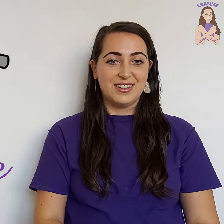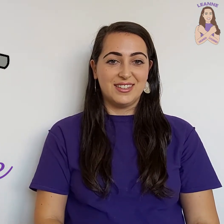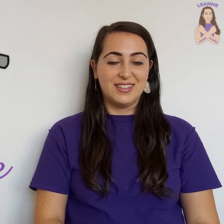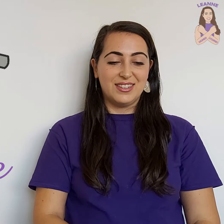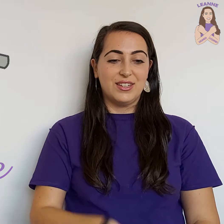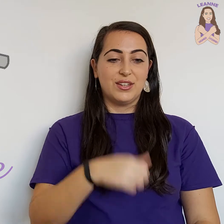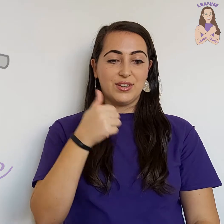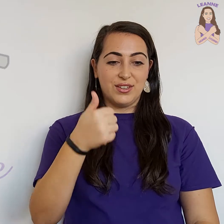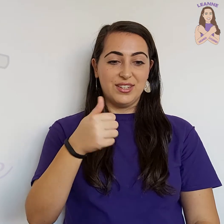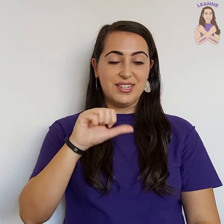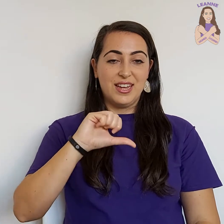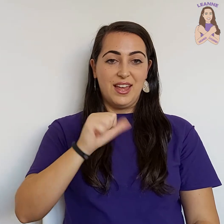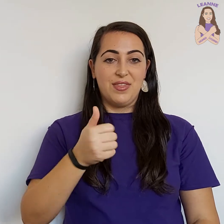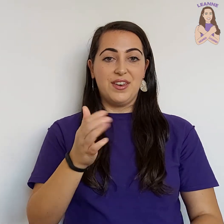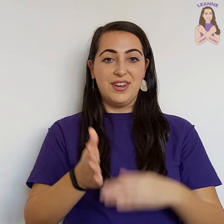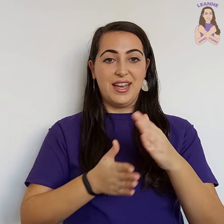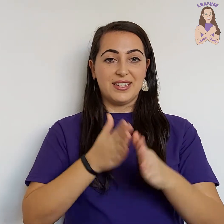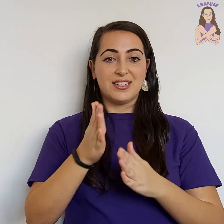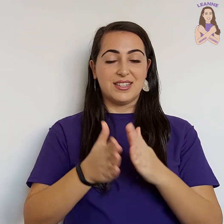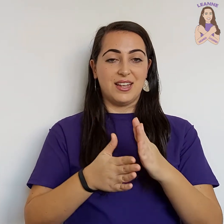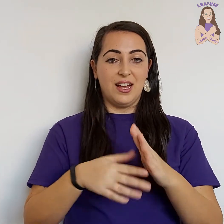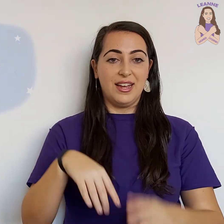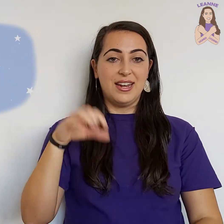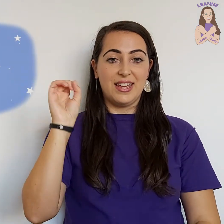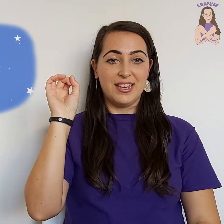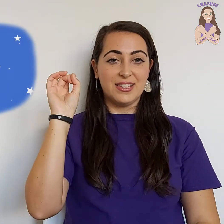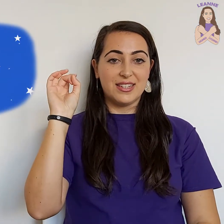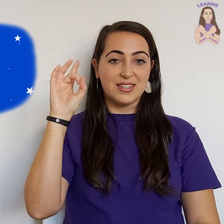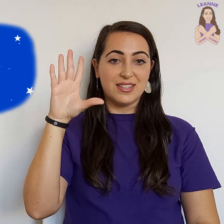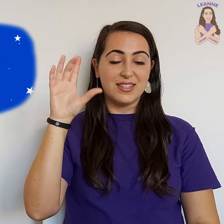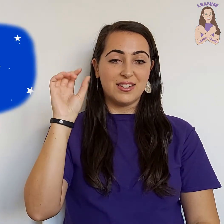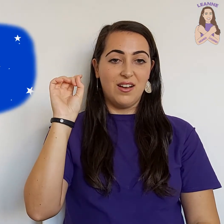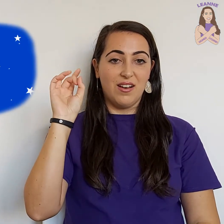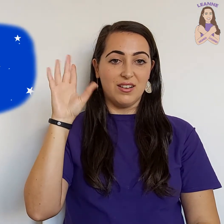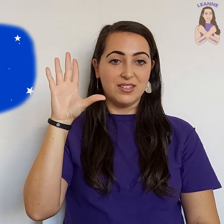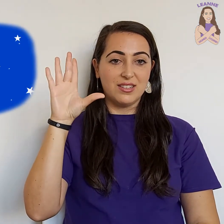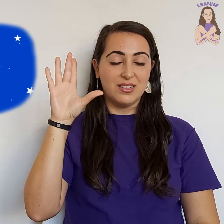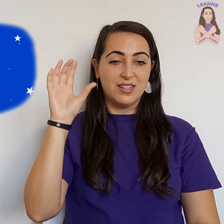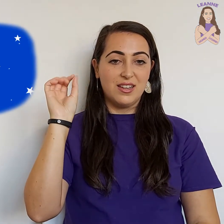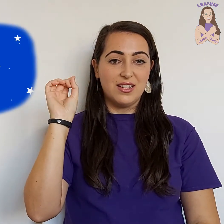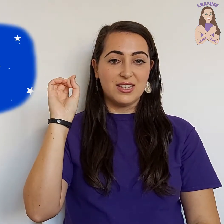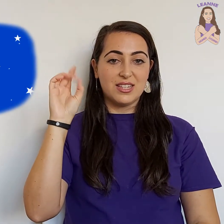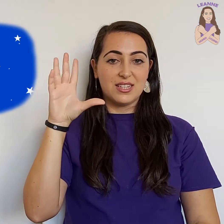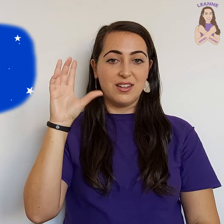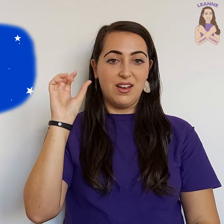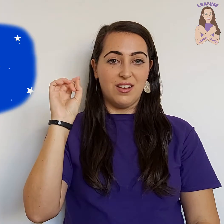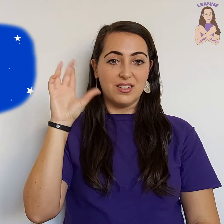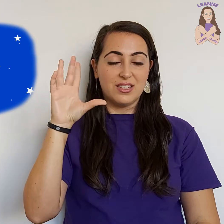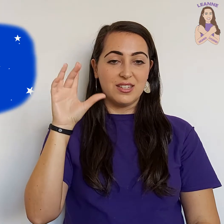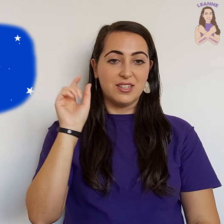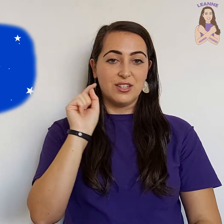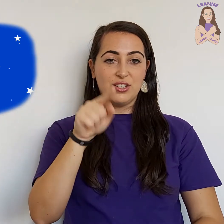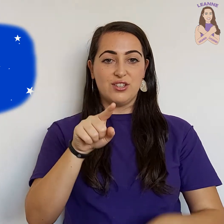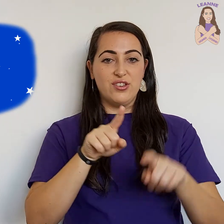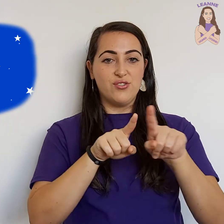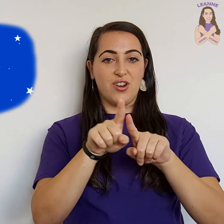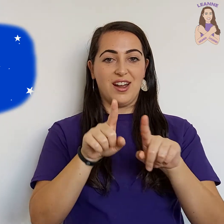Good. The next sign is stars, stars. You try.